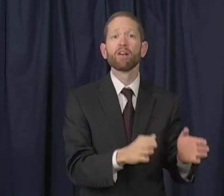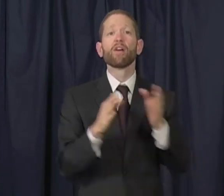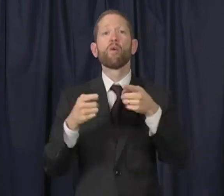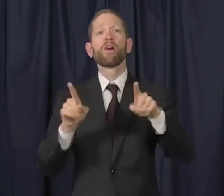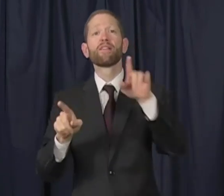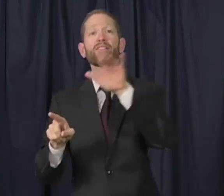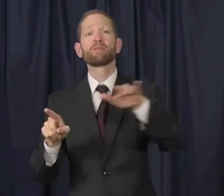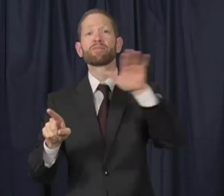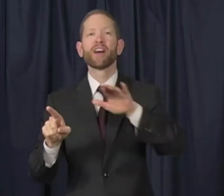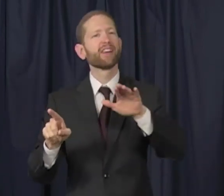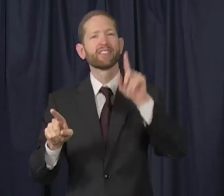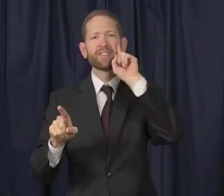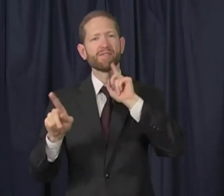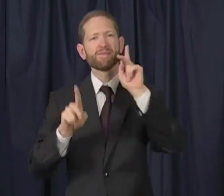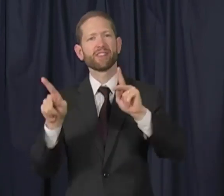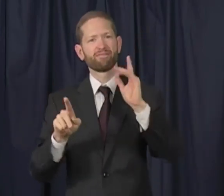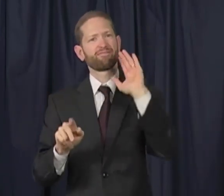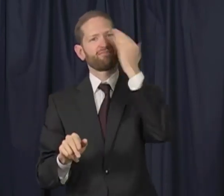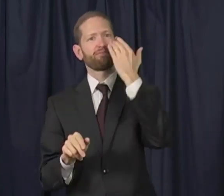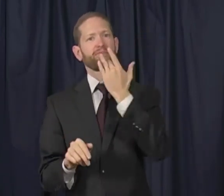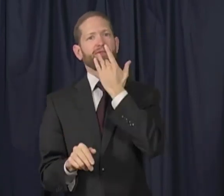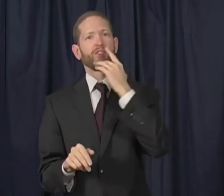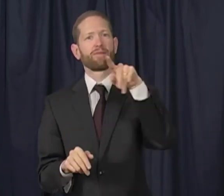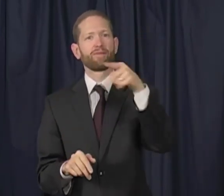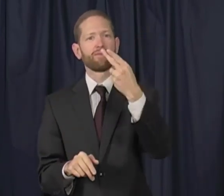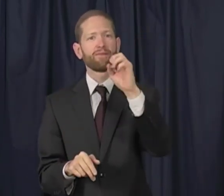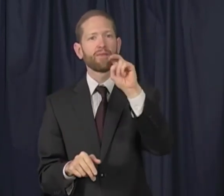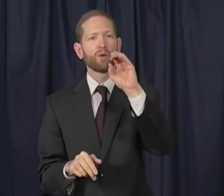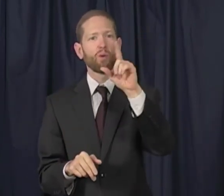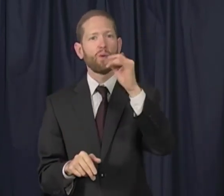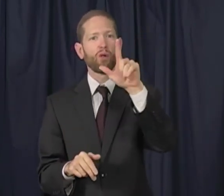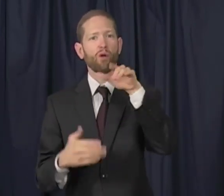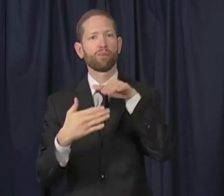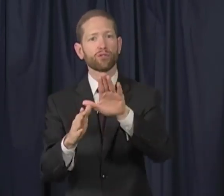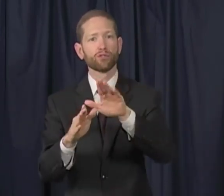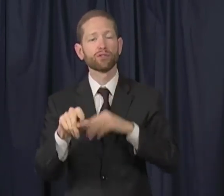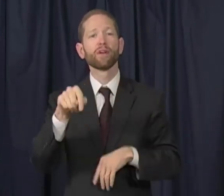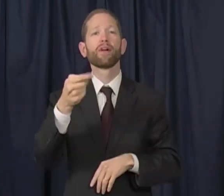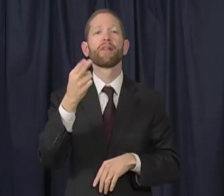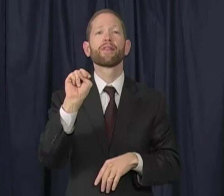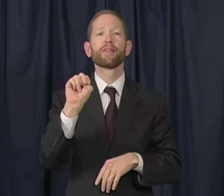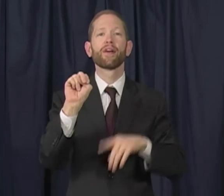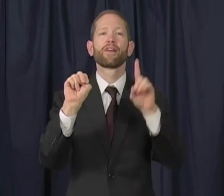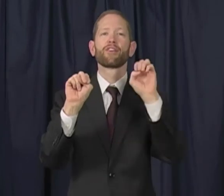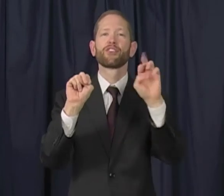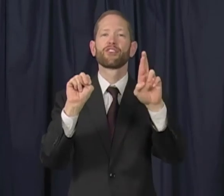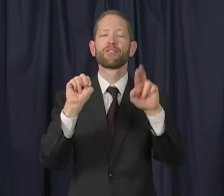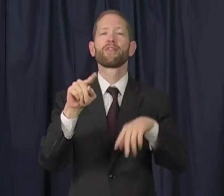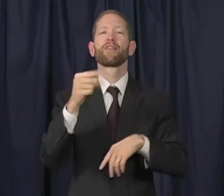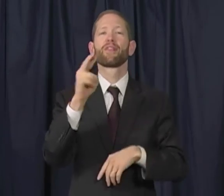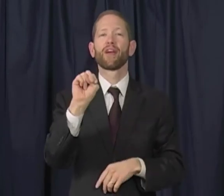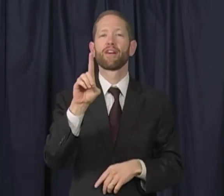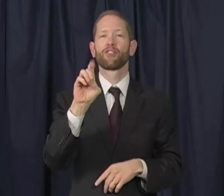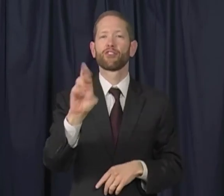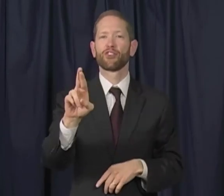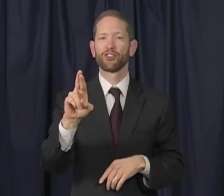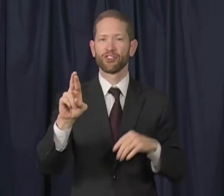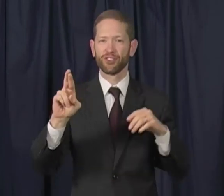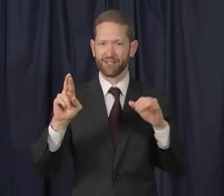to make those connections. Whereas for fingerspelling, the deaf people tend to prefer the phonological approach, for thun-der, for